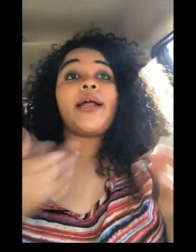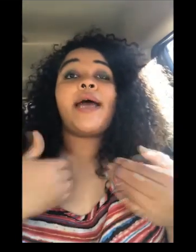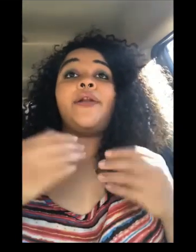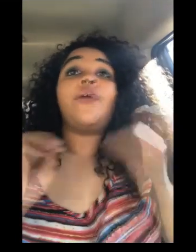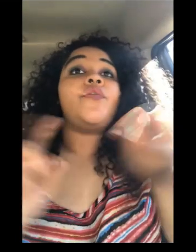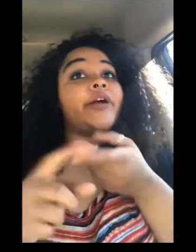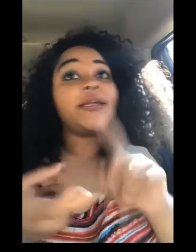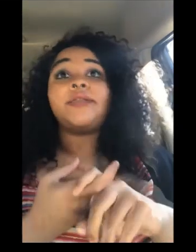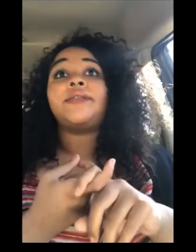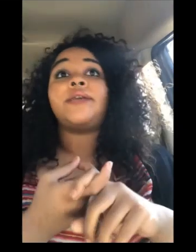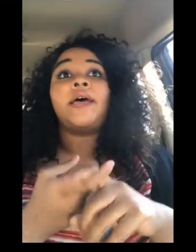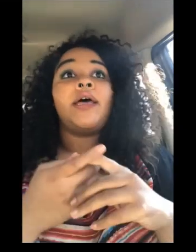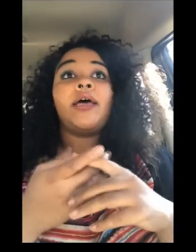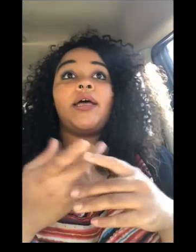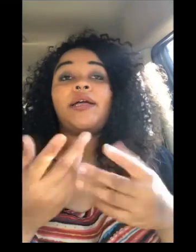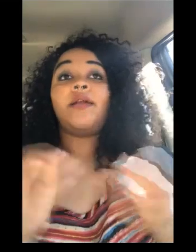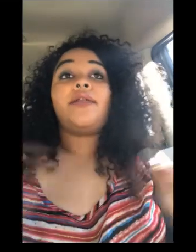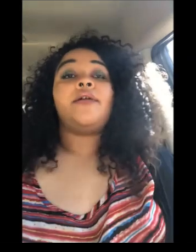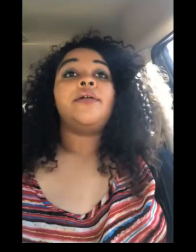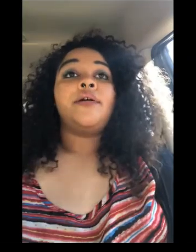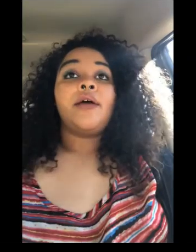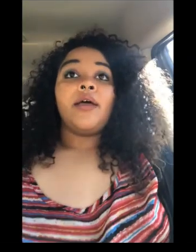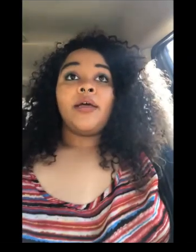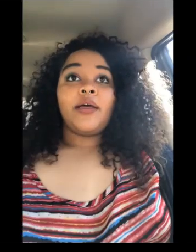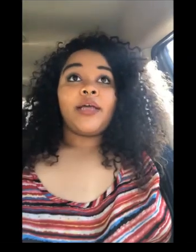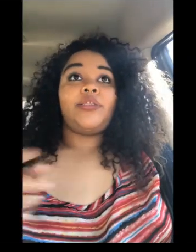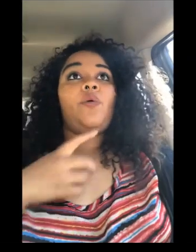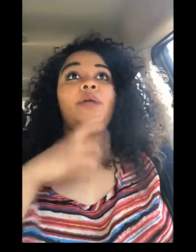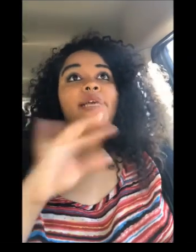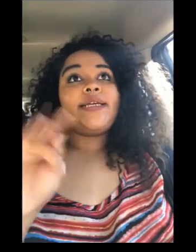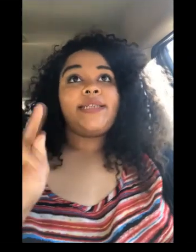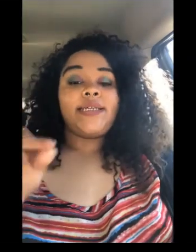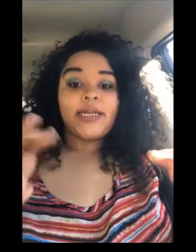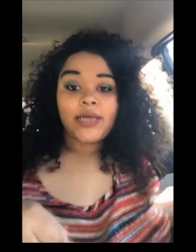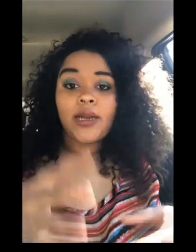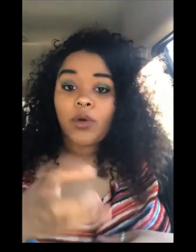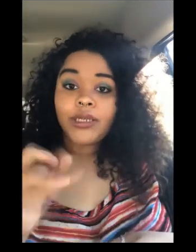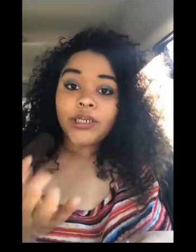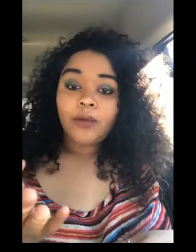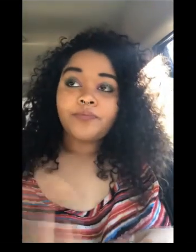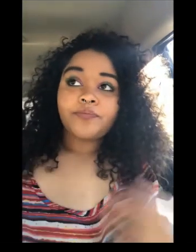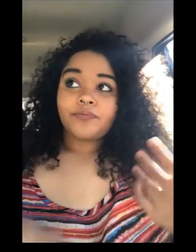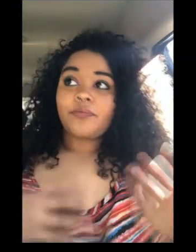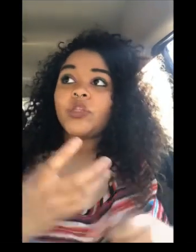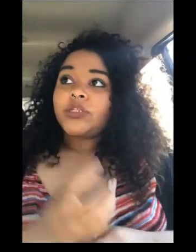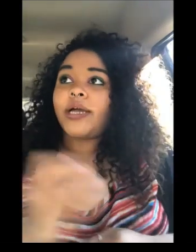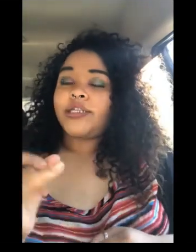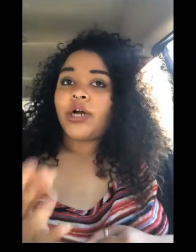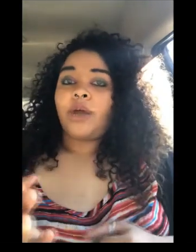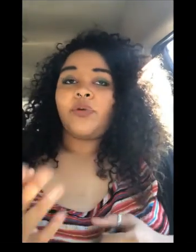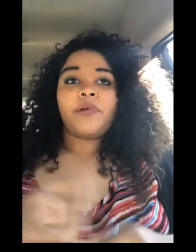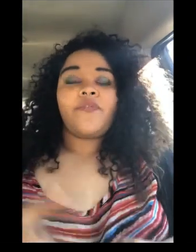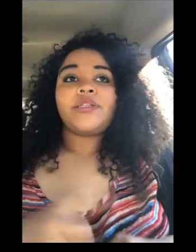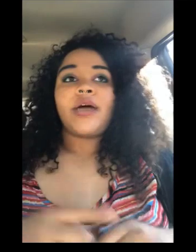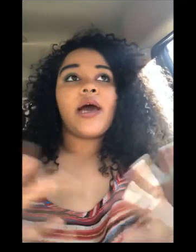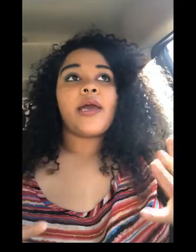it i had no friends nothing and so when i was 18 i decided i want to get a job so i got a job it was my first time